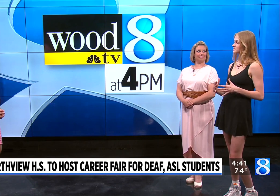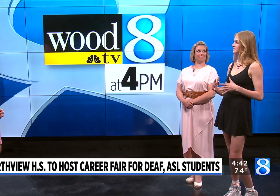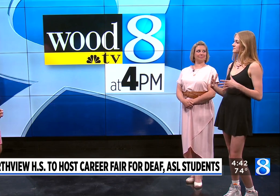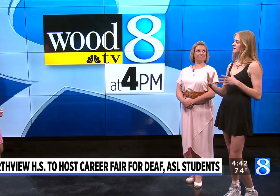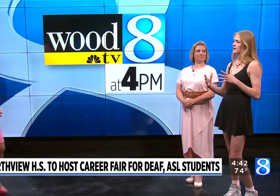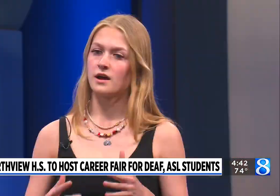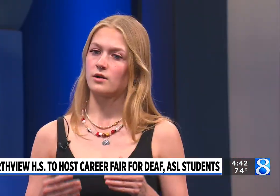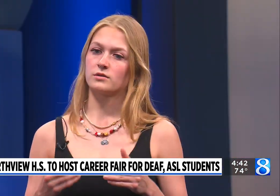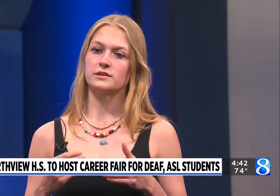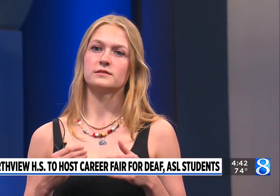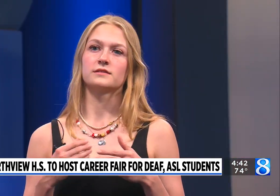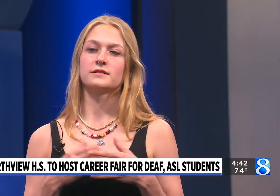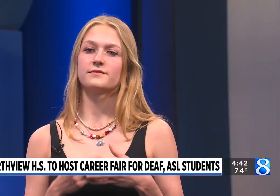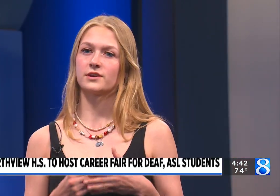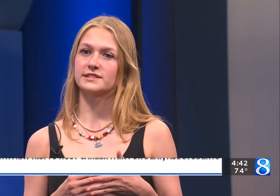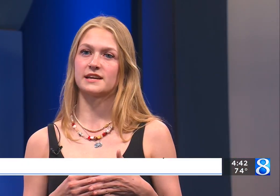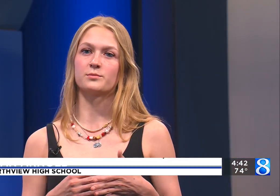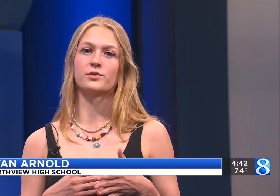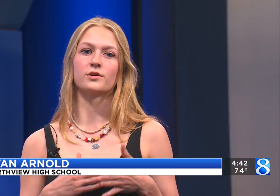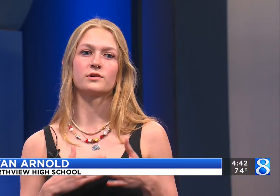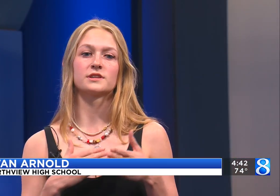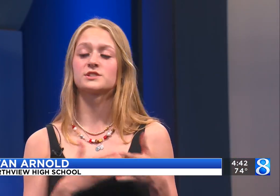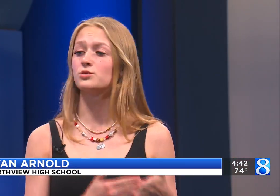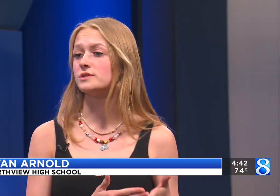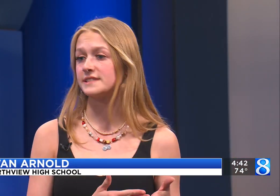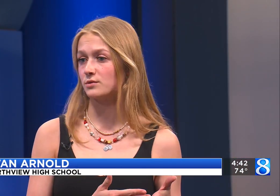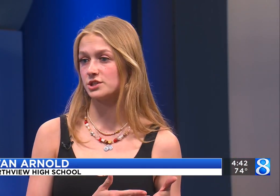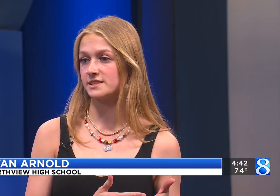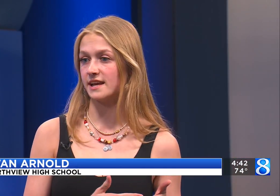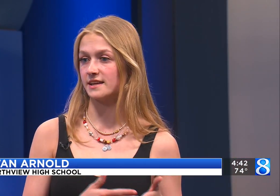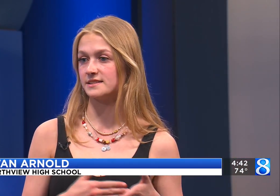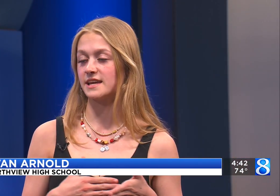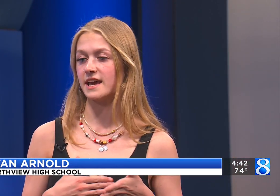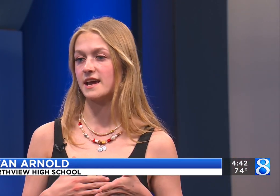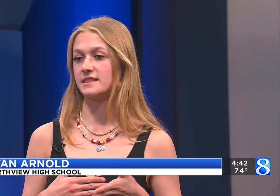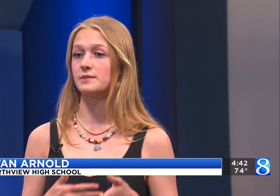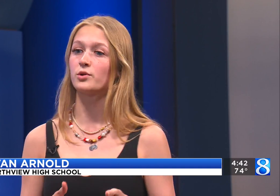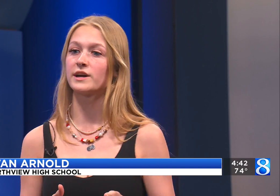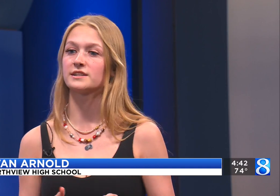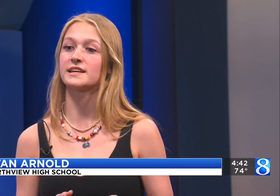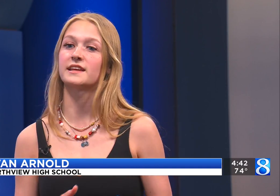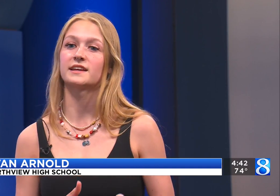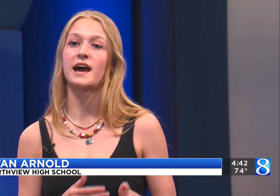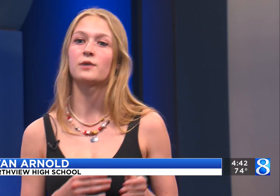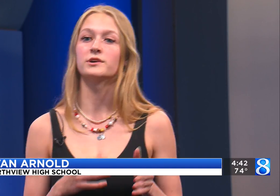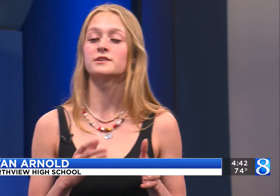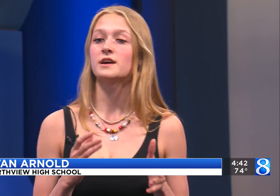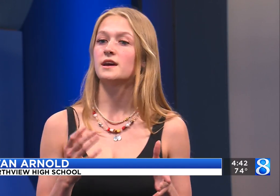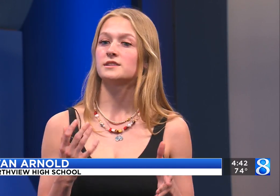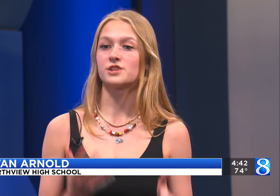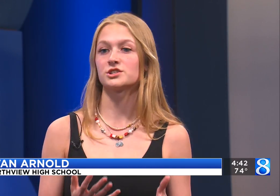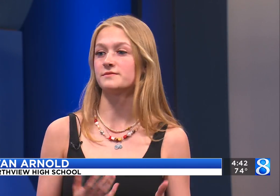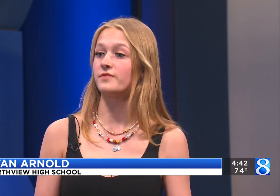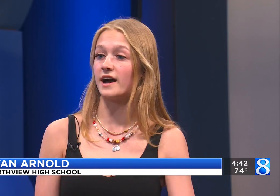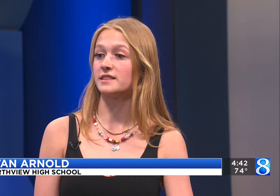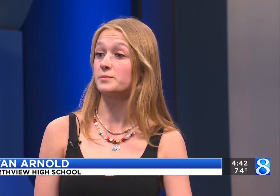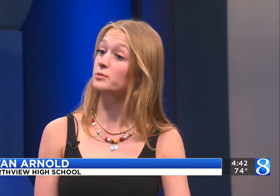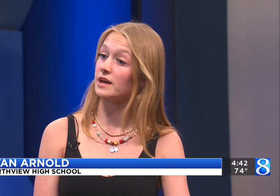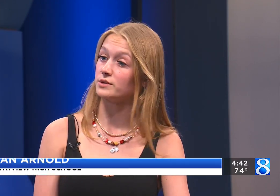of like, for example, the schools that we should send and the employers and then I would search and find the people that we